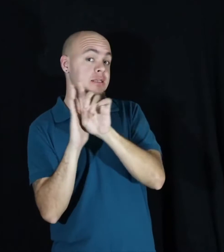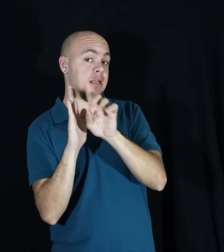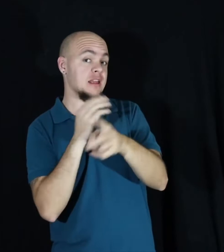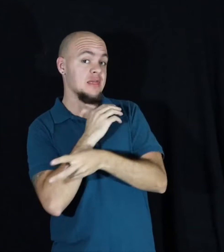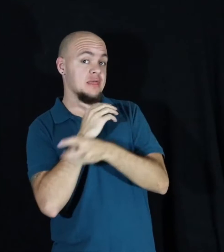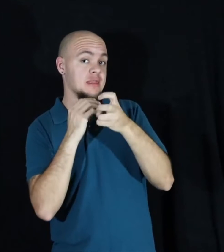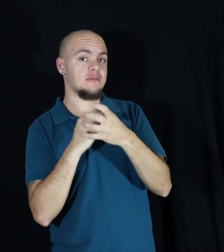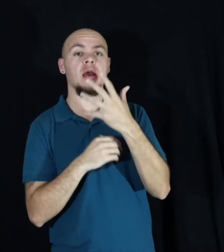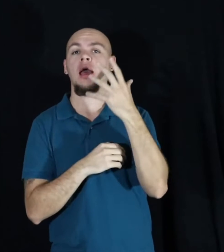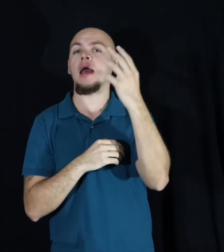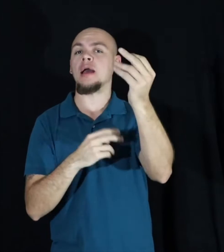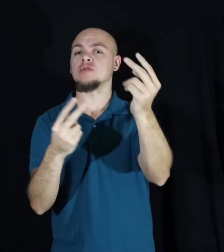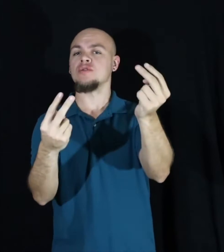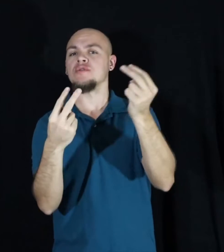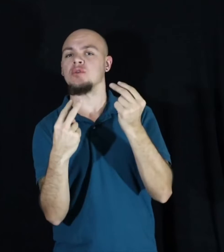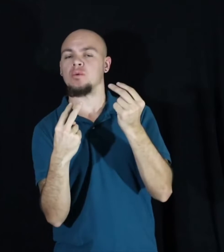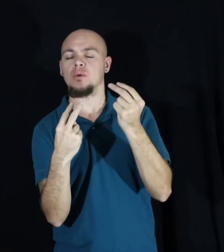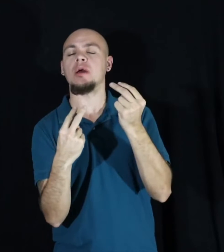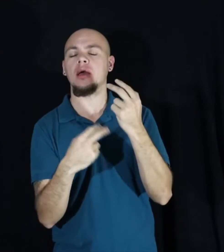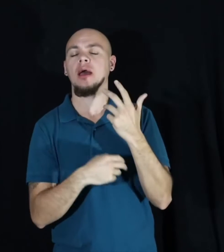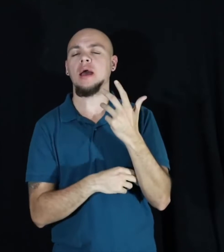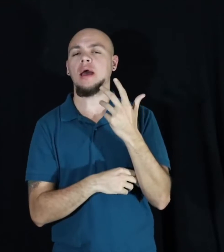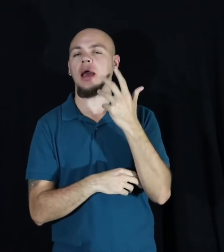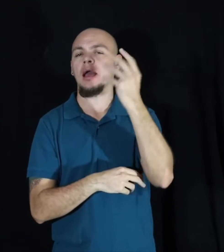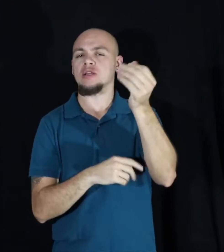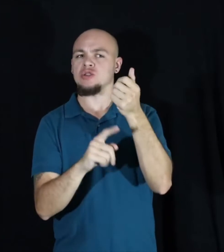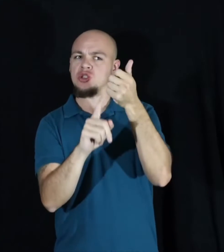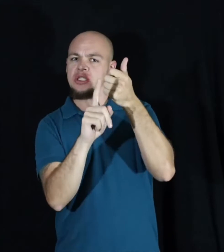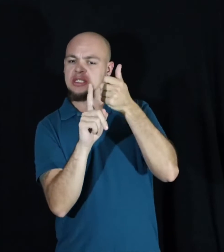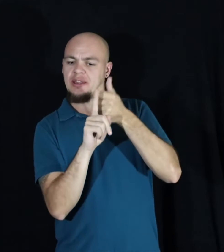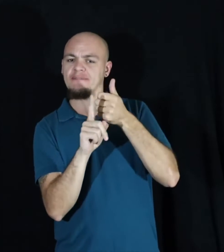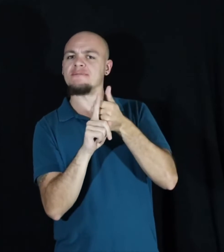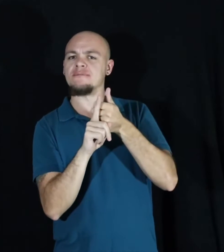talks about how our external views and external selves are shaped.